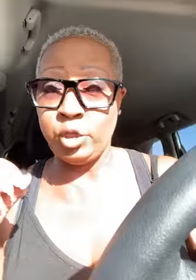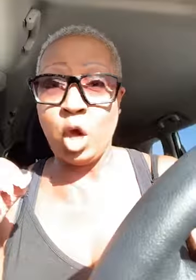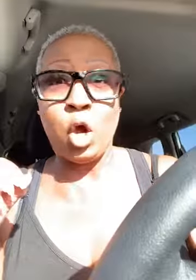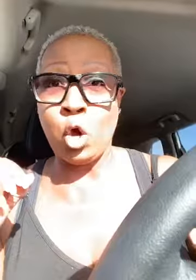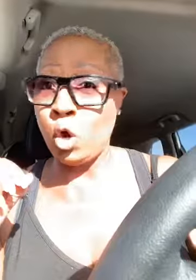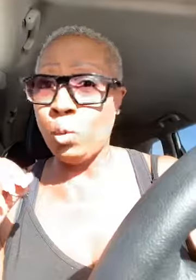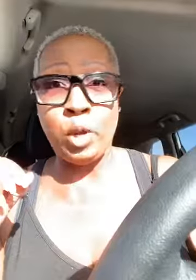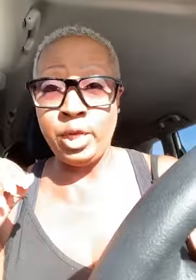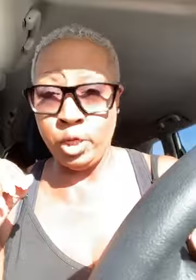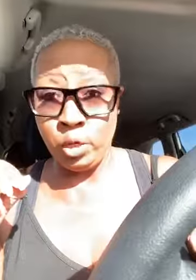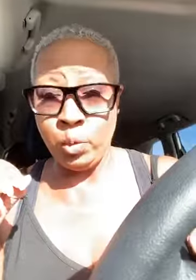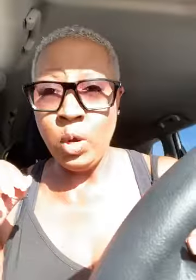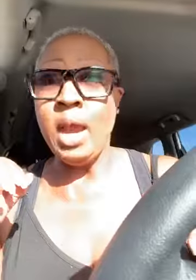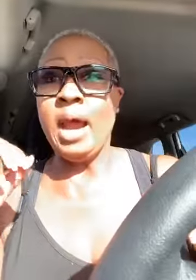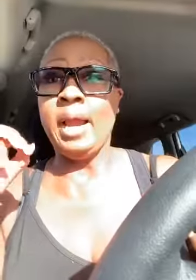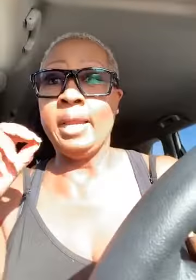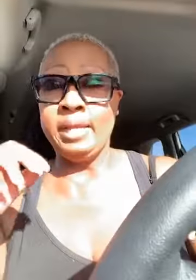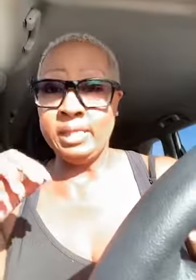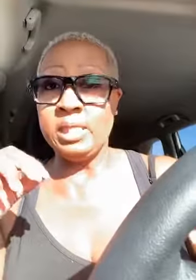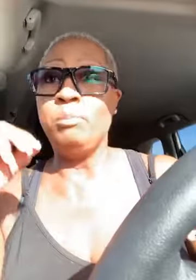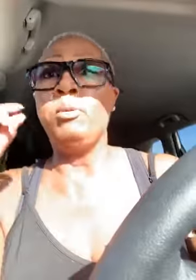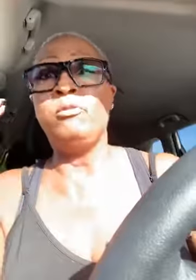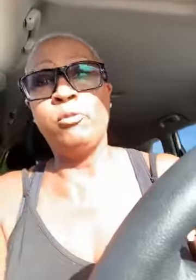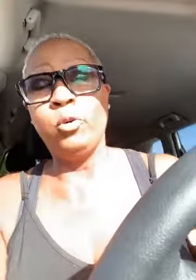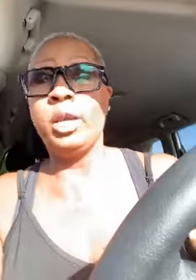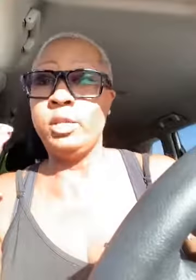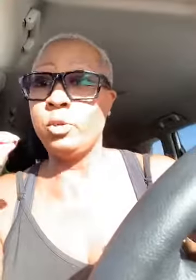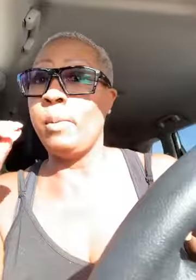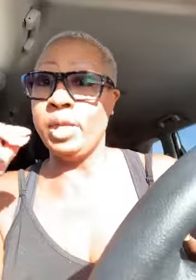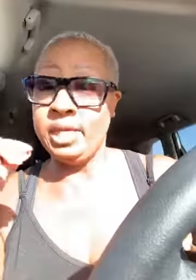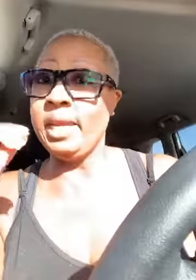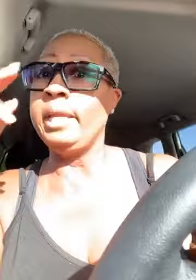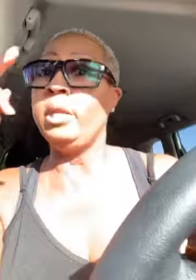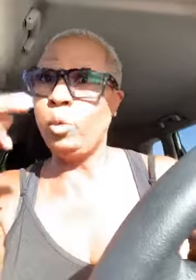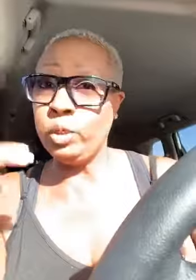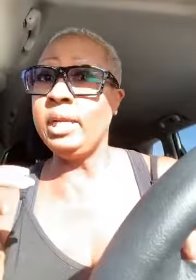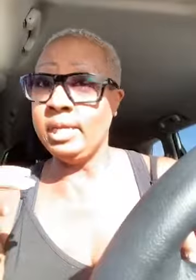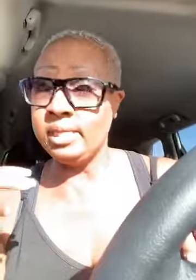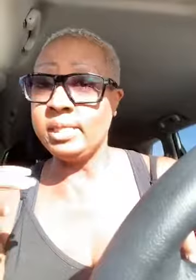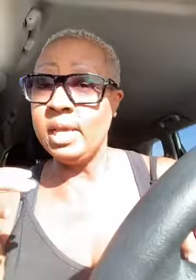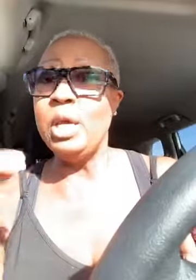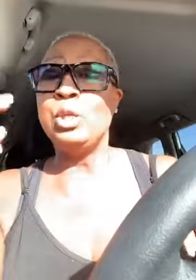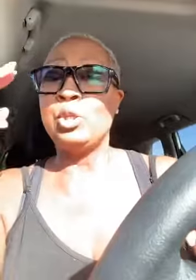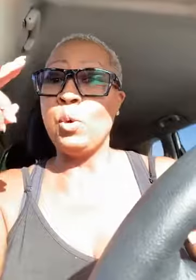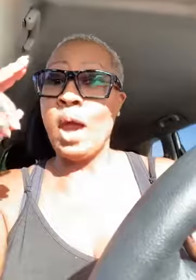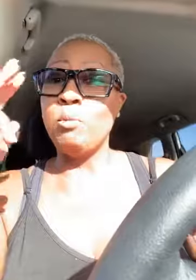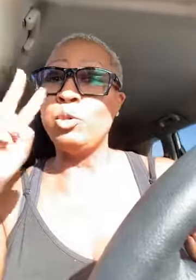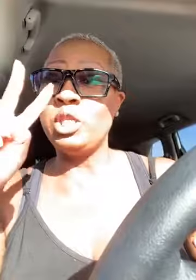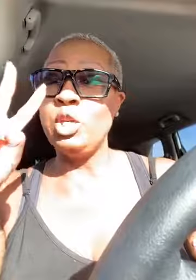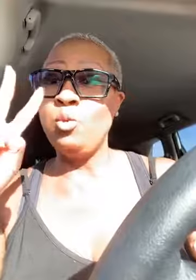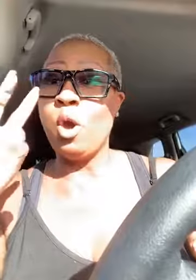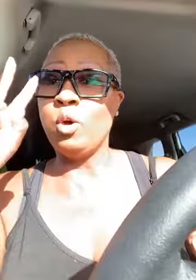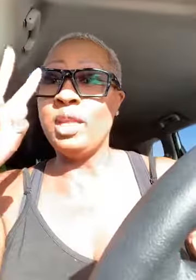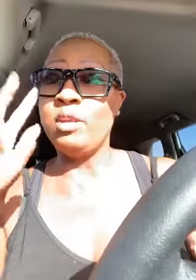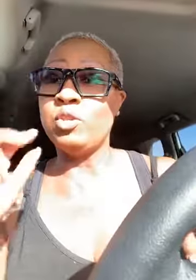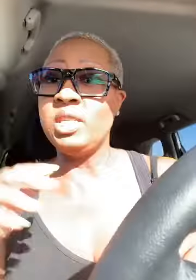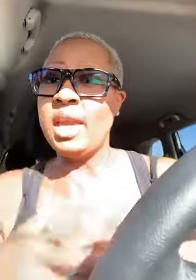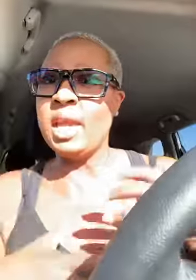y'all already know i gotta get some before they so i'm gonna get there and get on the list so i will see you all later today and